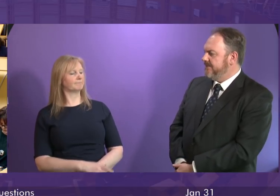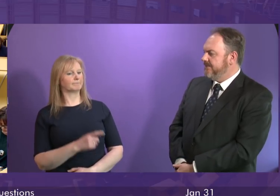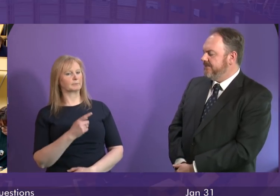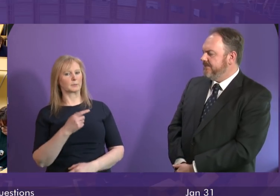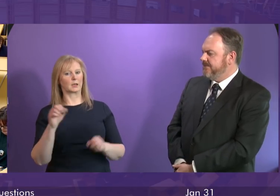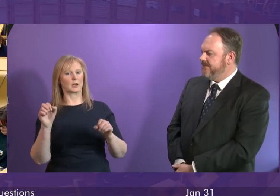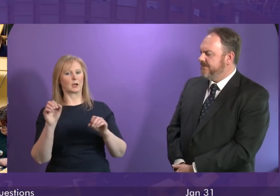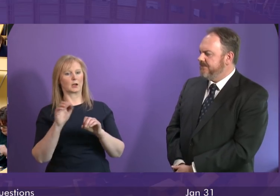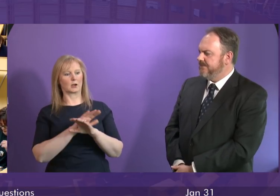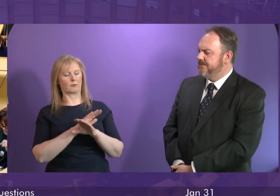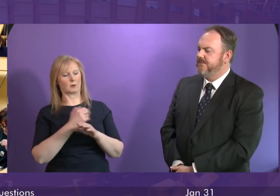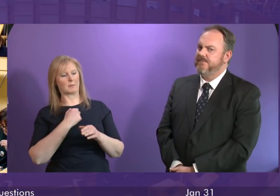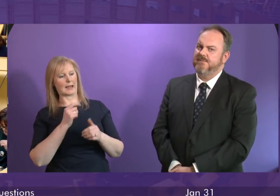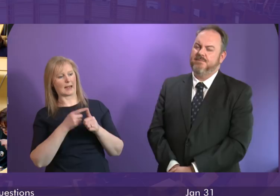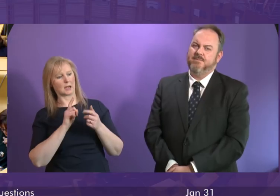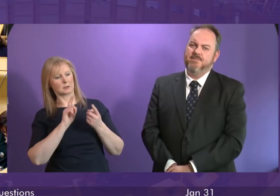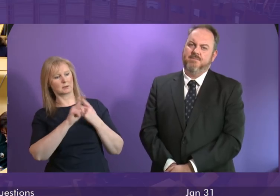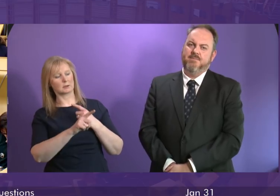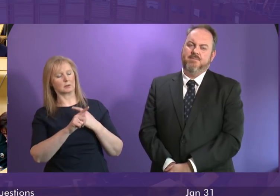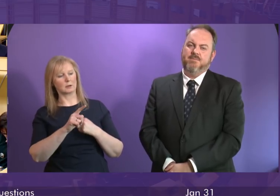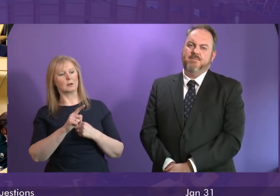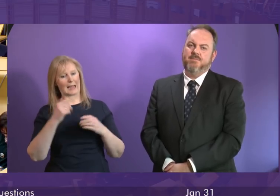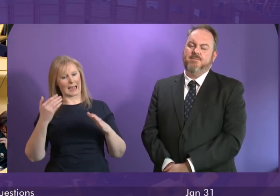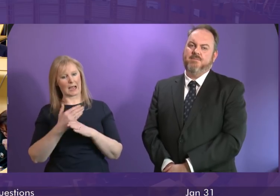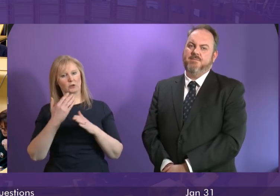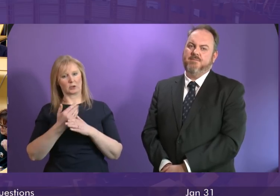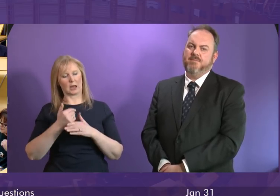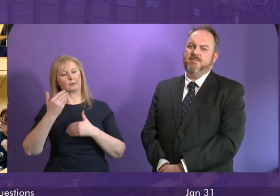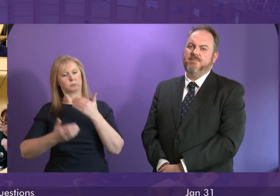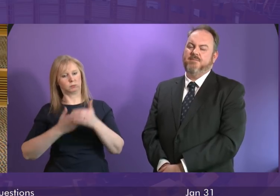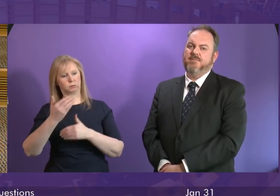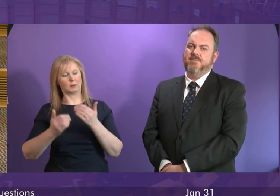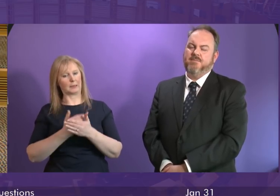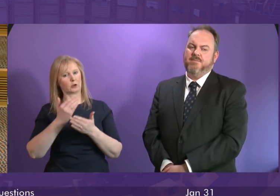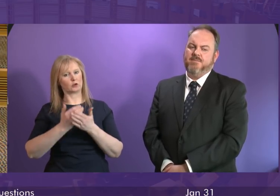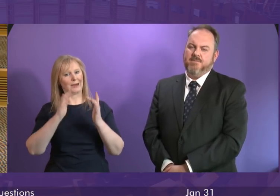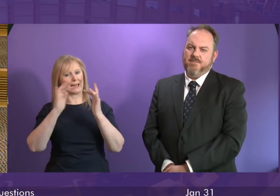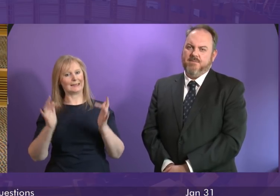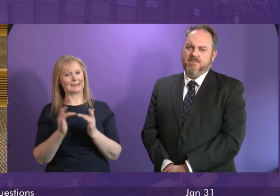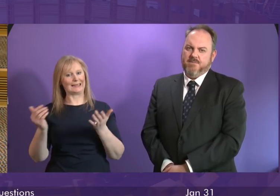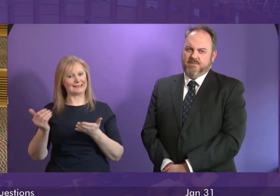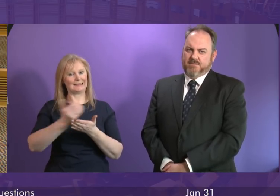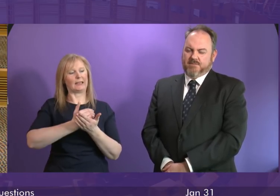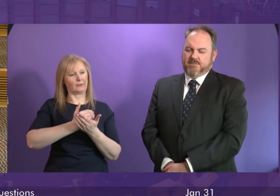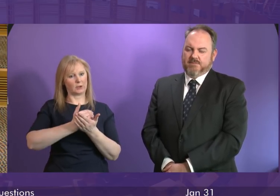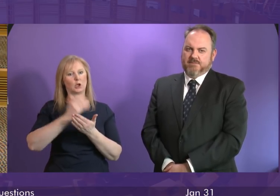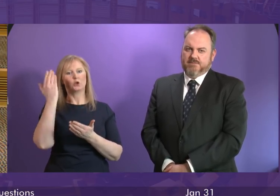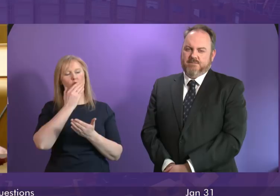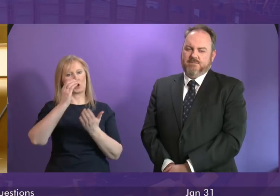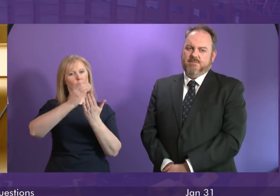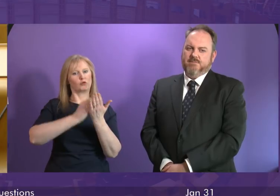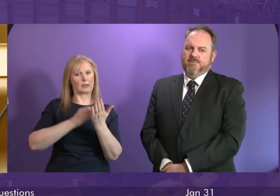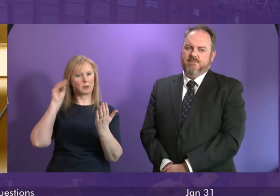covered in my original answer some of the action that we are taking to ensure that internet safety is embedded into the school curriculum